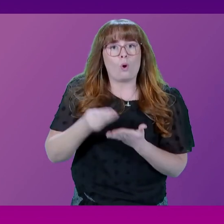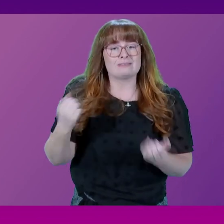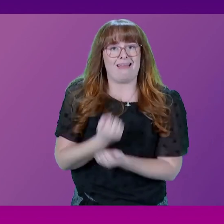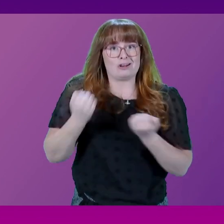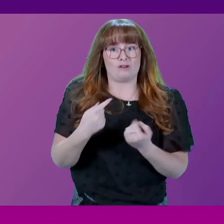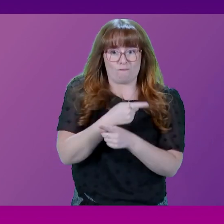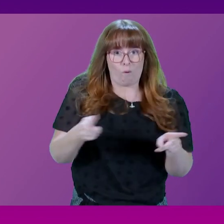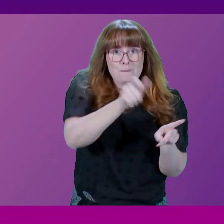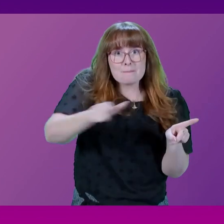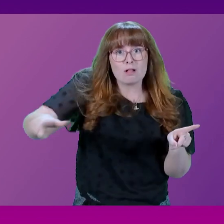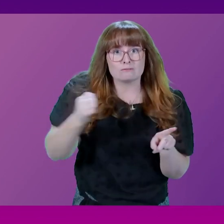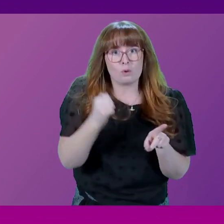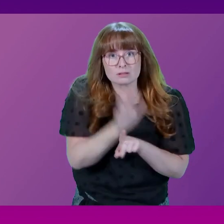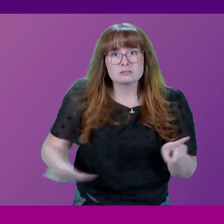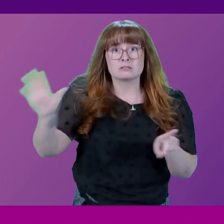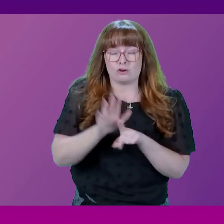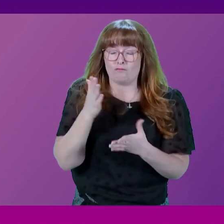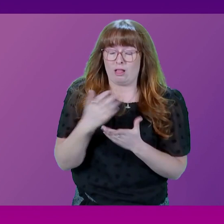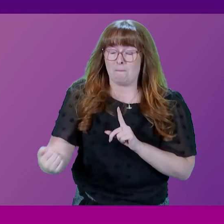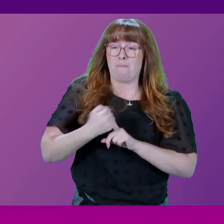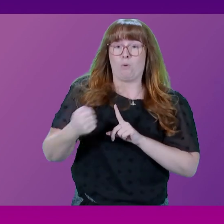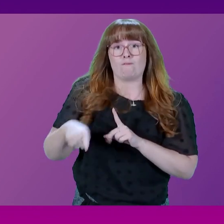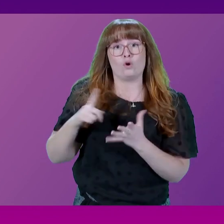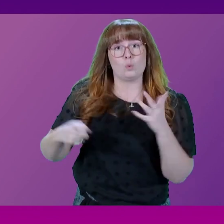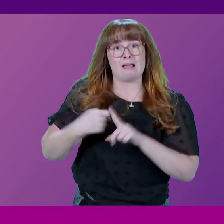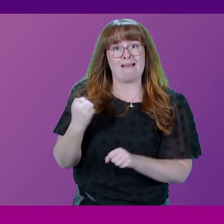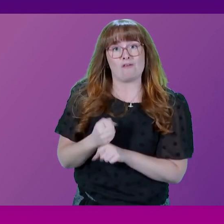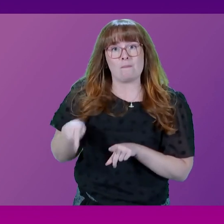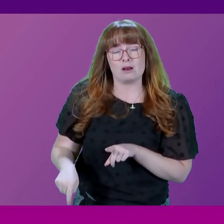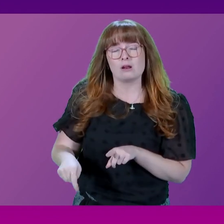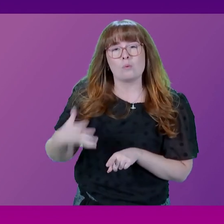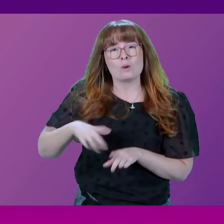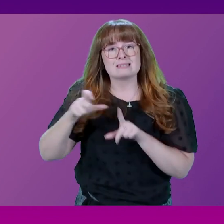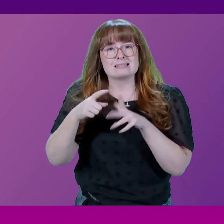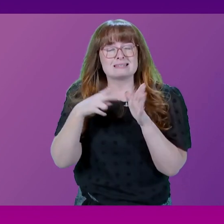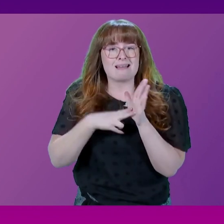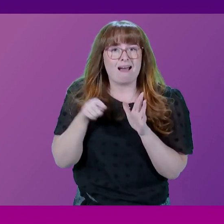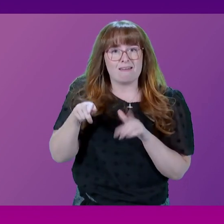and a wake-up call for the UK Government. Let's listen to Dan McGrail,